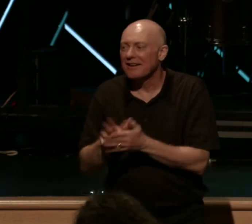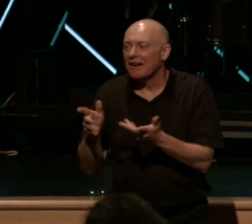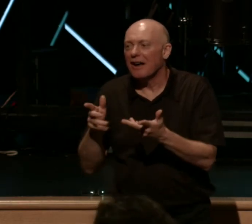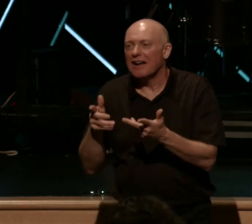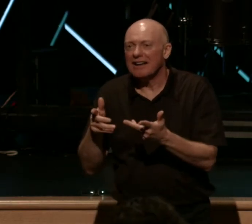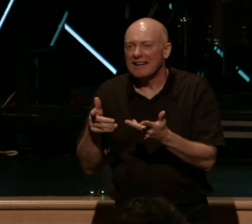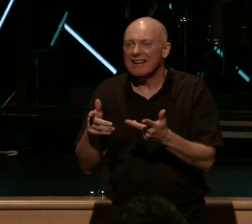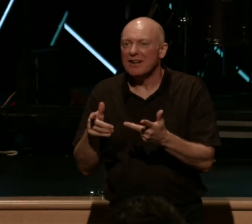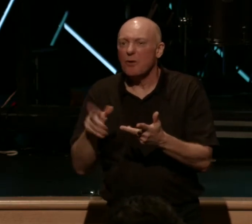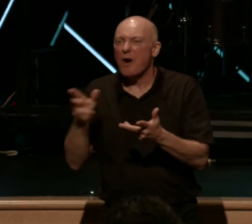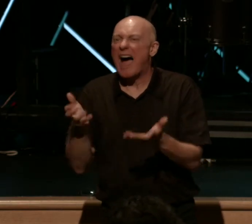shape. No.